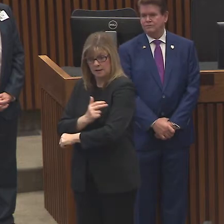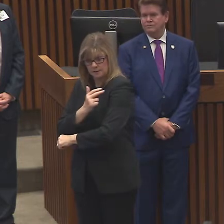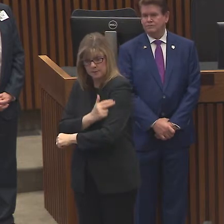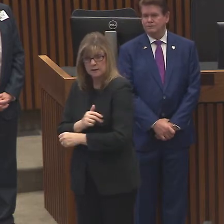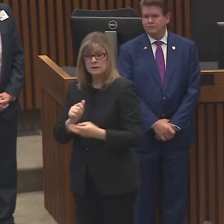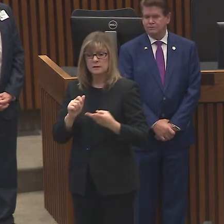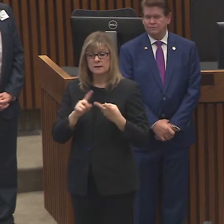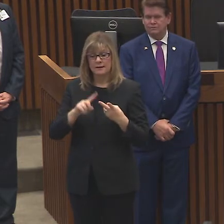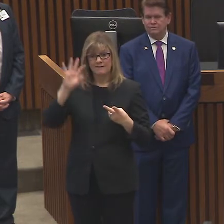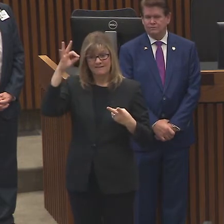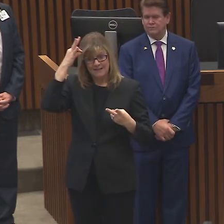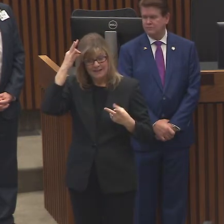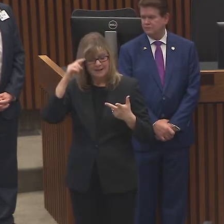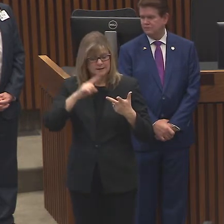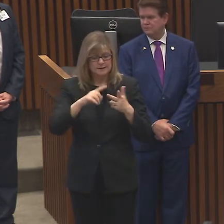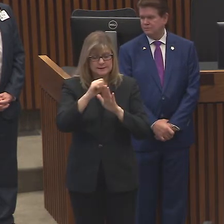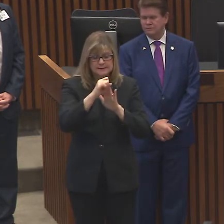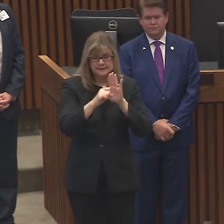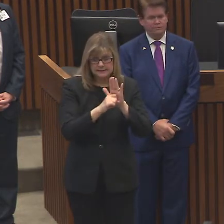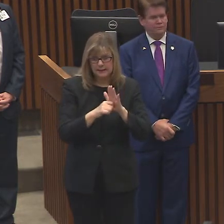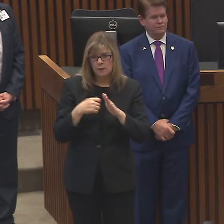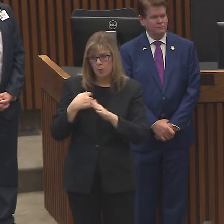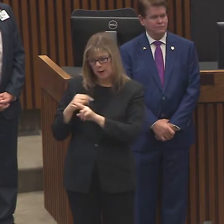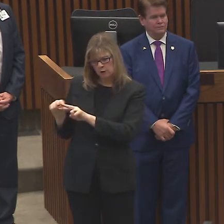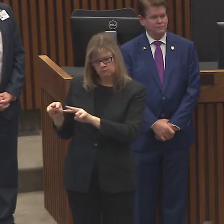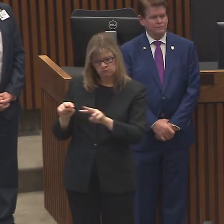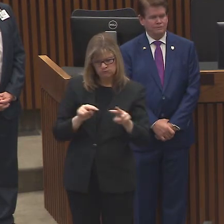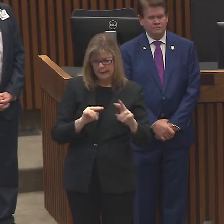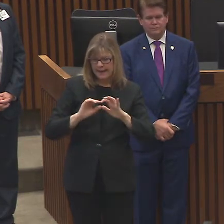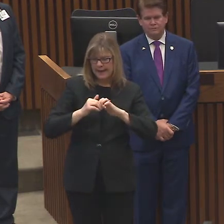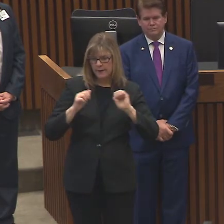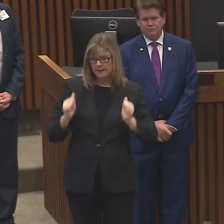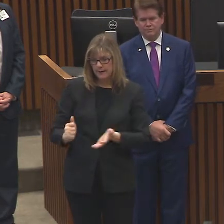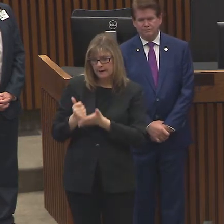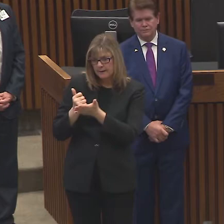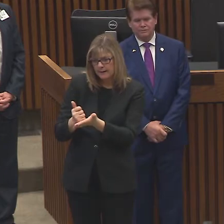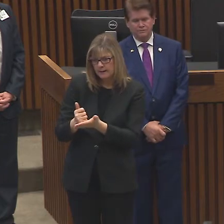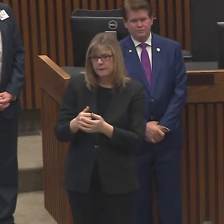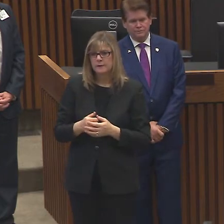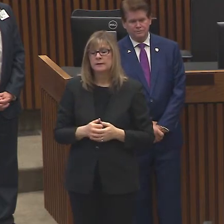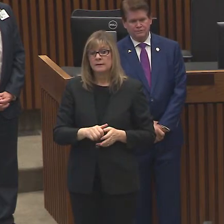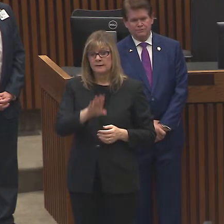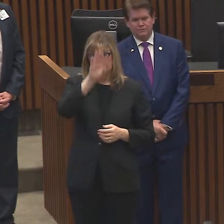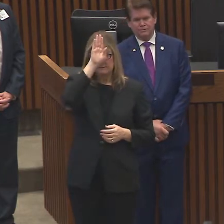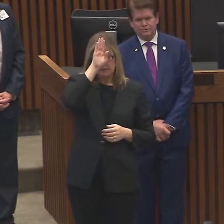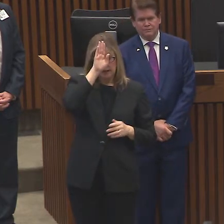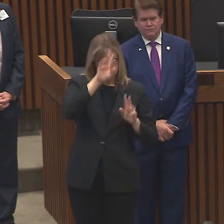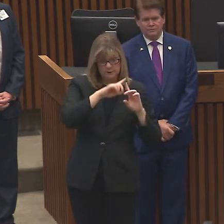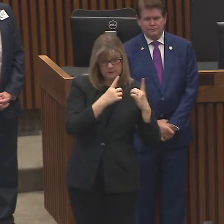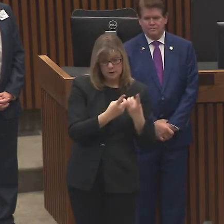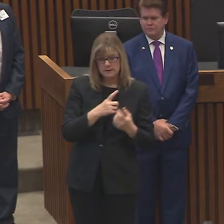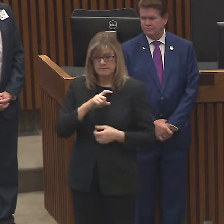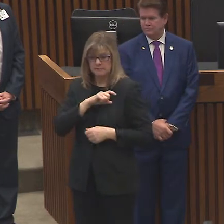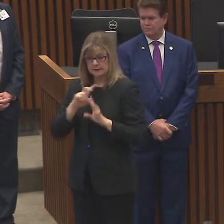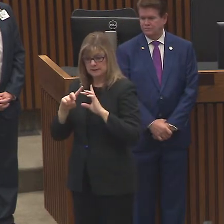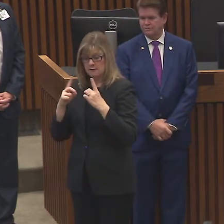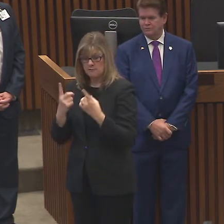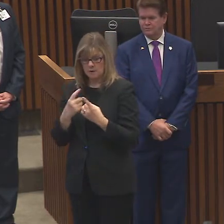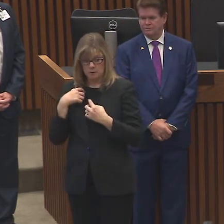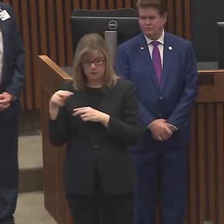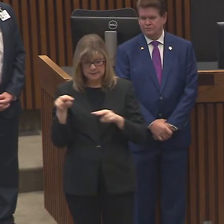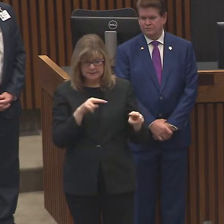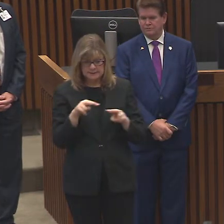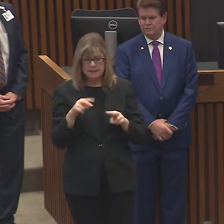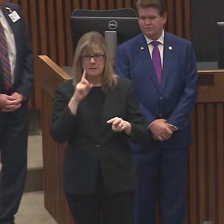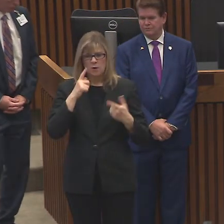and the state to do everything we can. We're looking at options from our fire department to our police department, but I'll be glad to let Mike